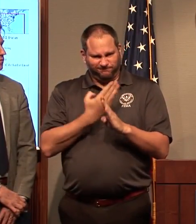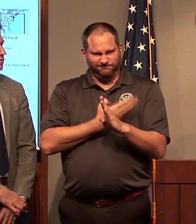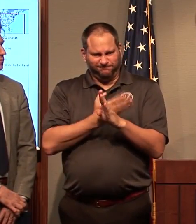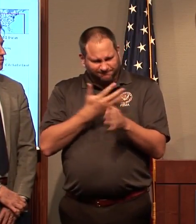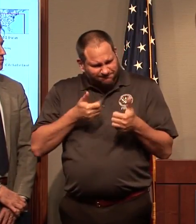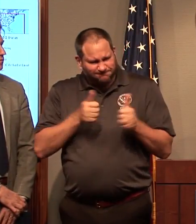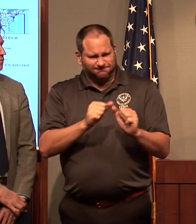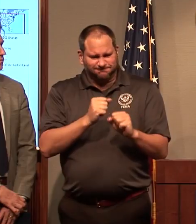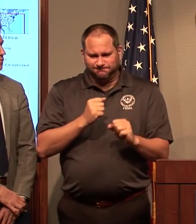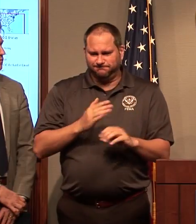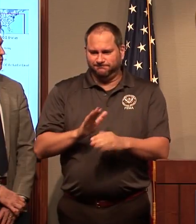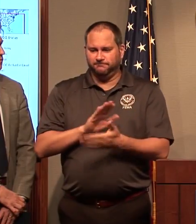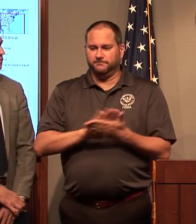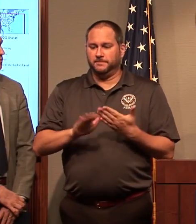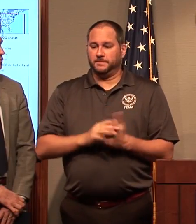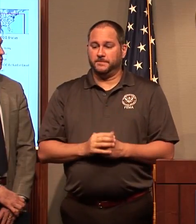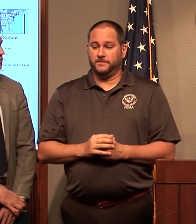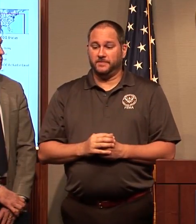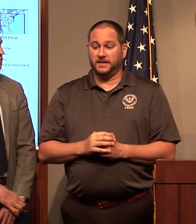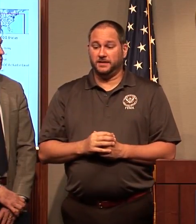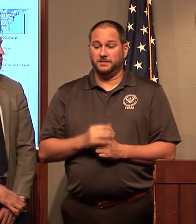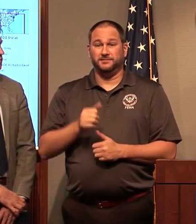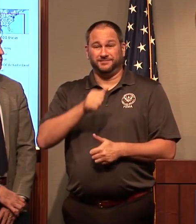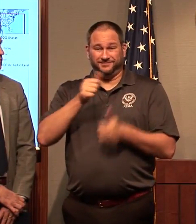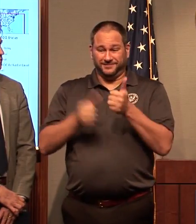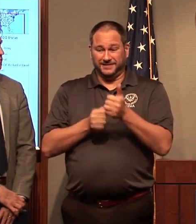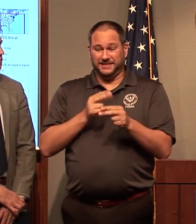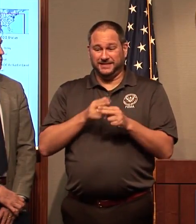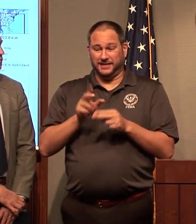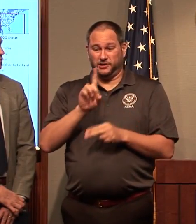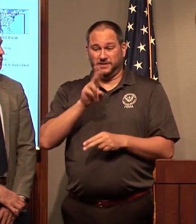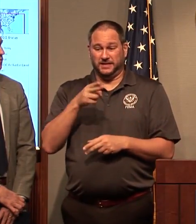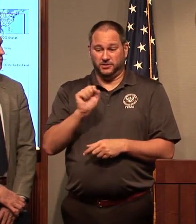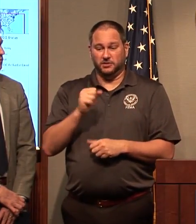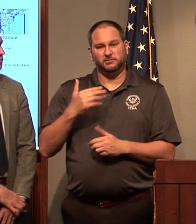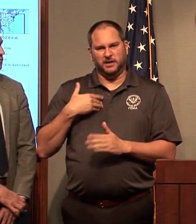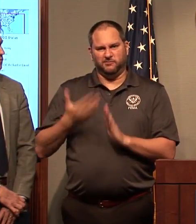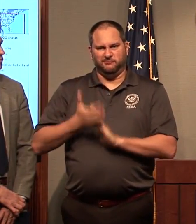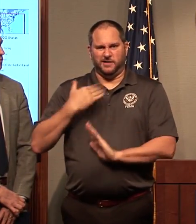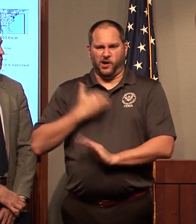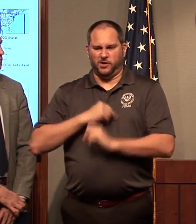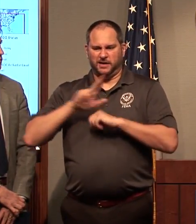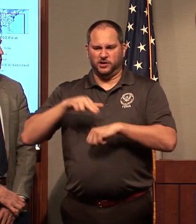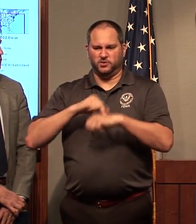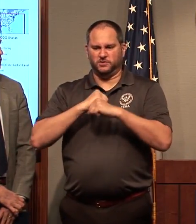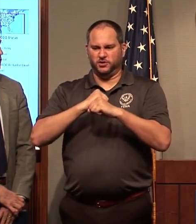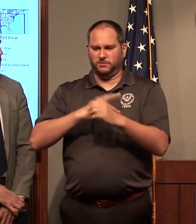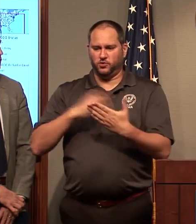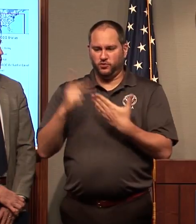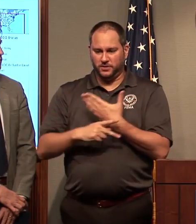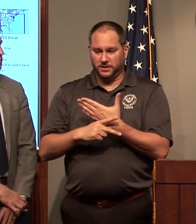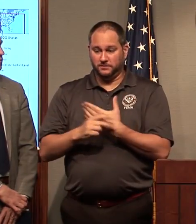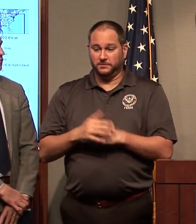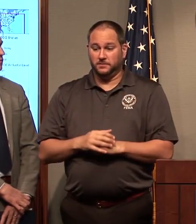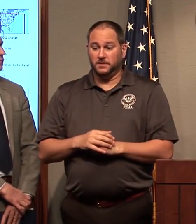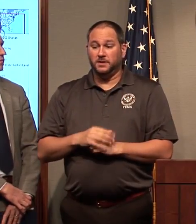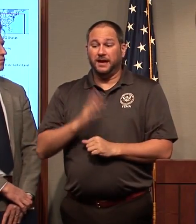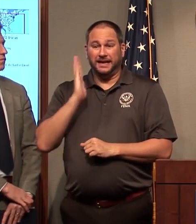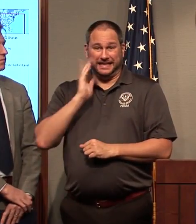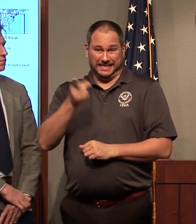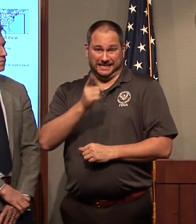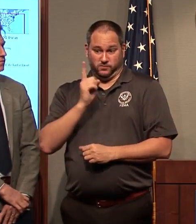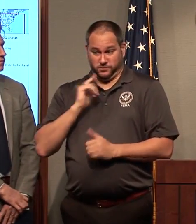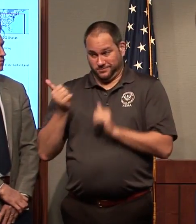Infrastructure Protection at DHS, who is currently running our National Protection and Programs Directorate. He'll talk to you about power,